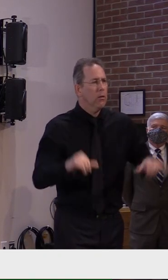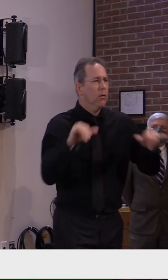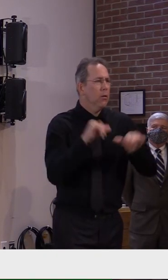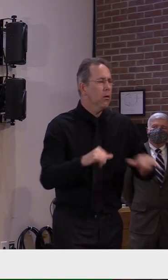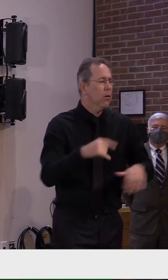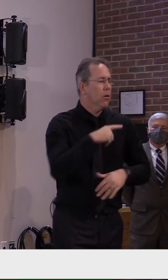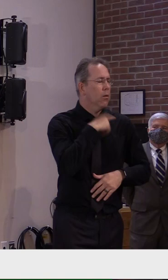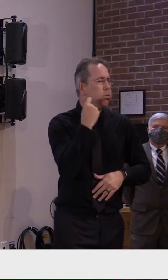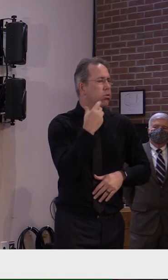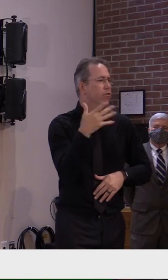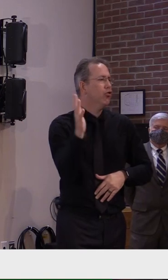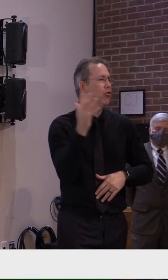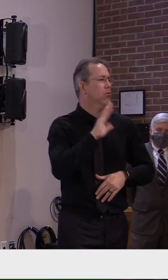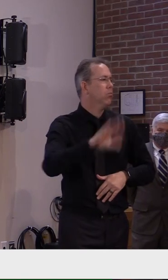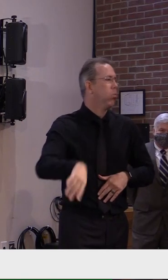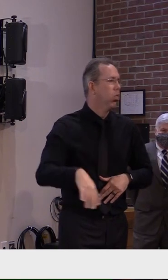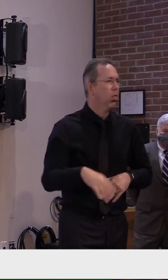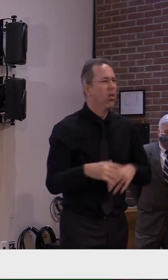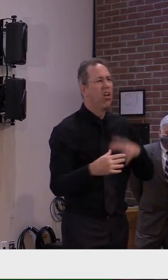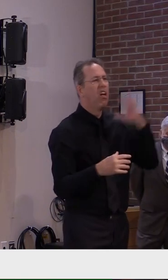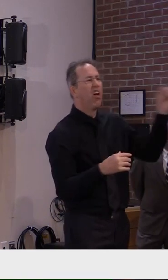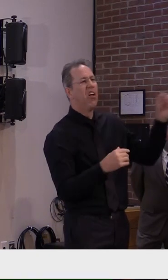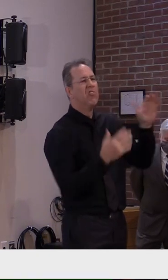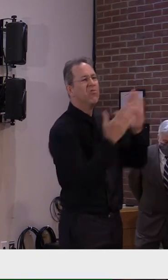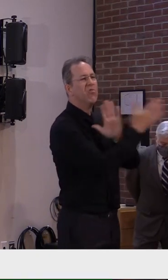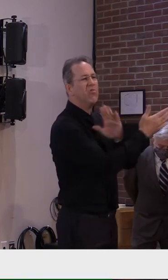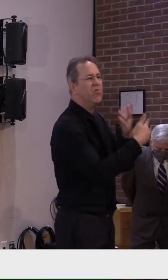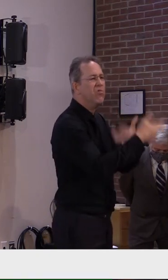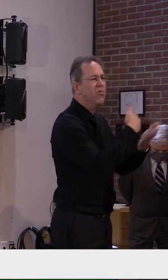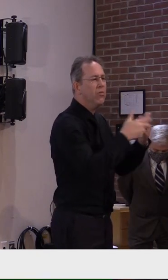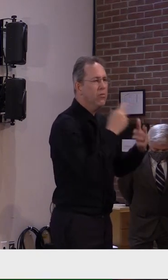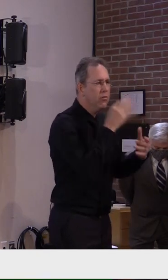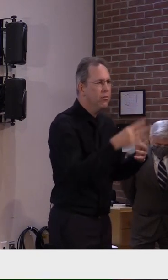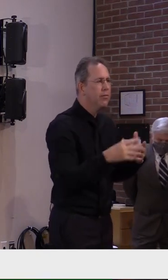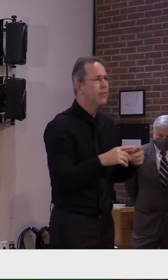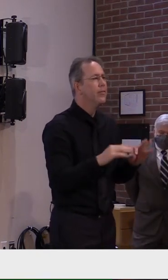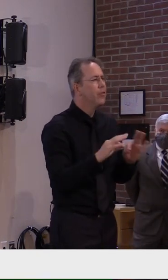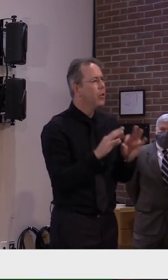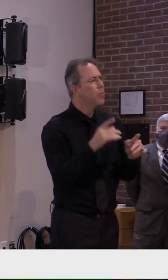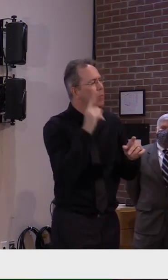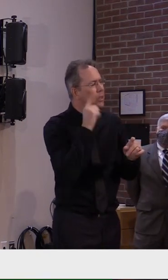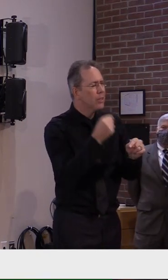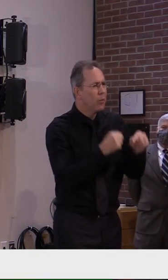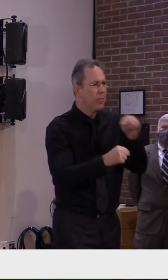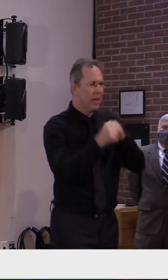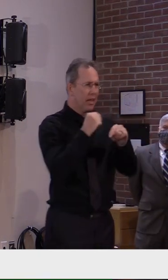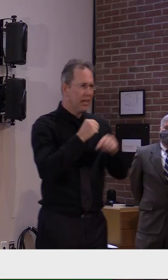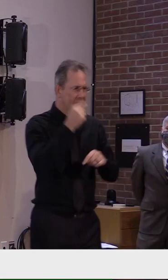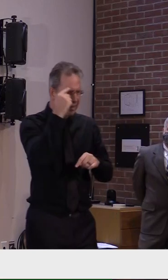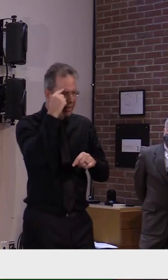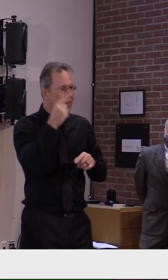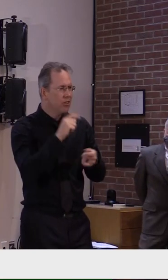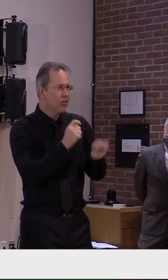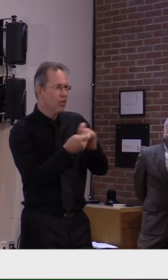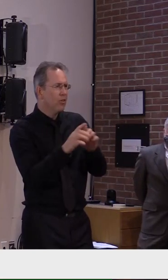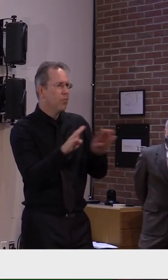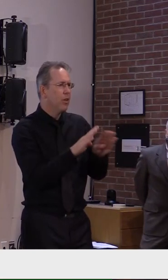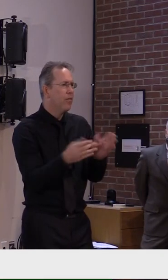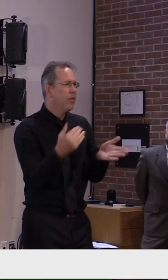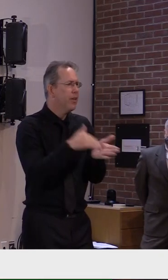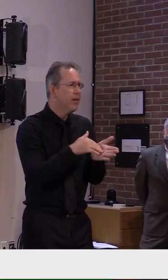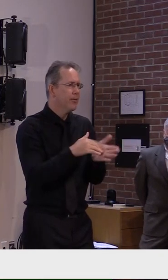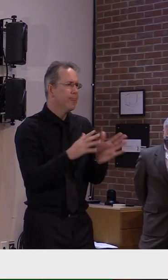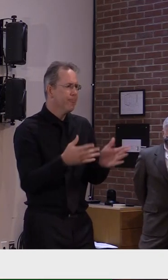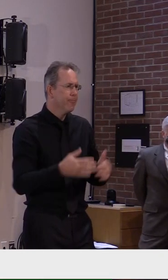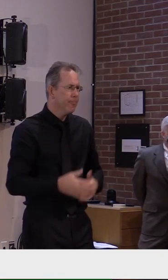So I believe that we can get back to where we were before. It didn't take us long to get to this point in some respects in